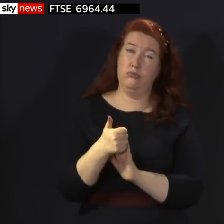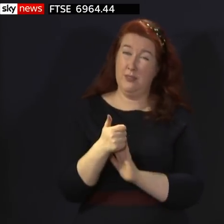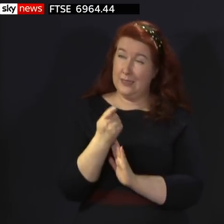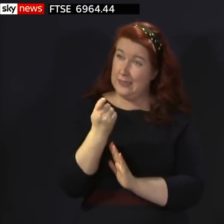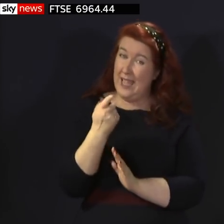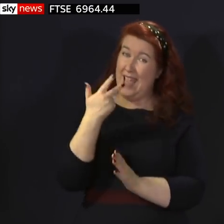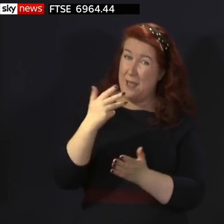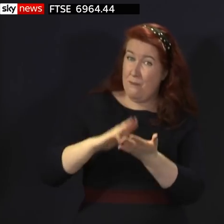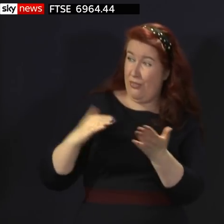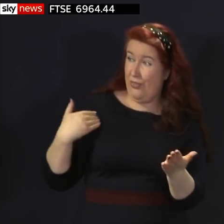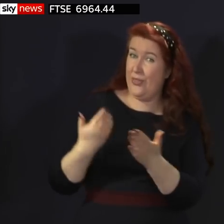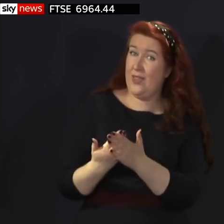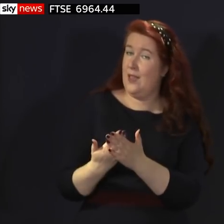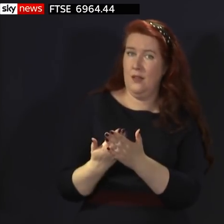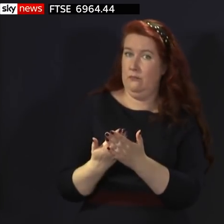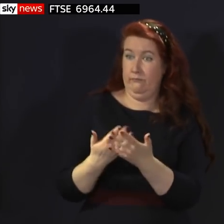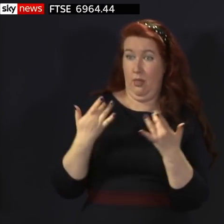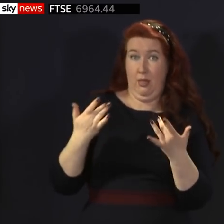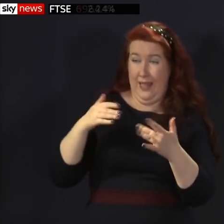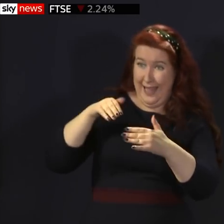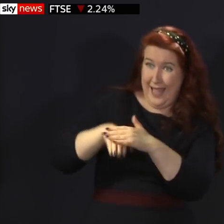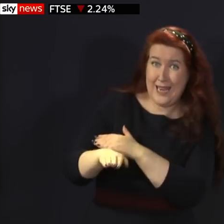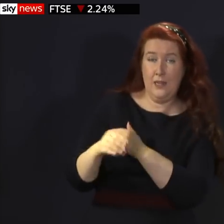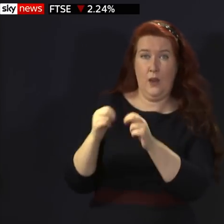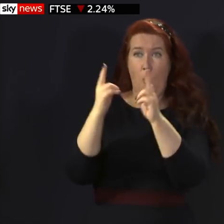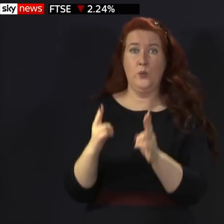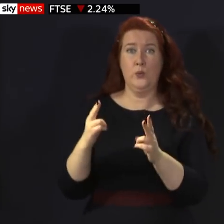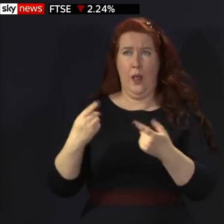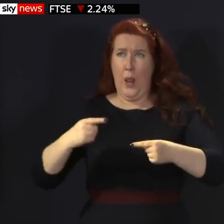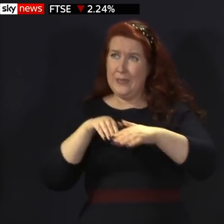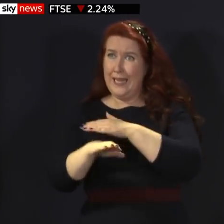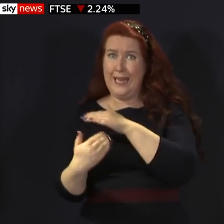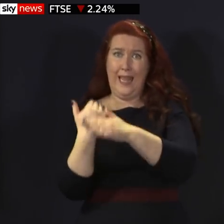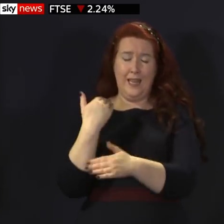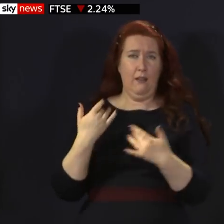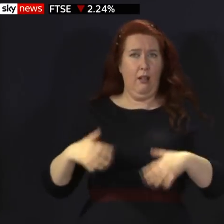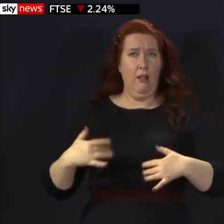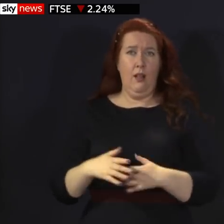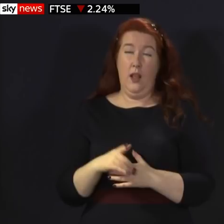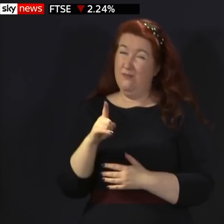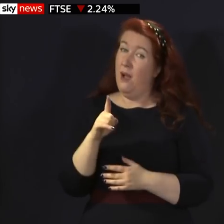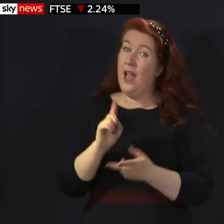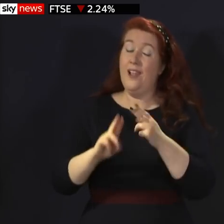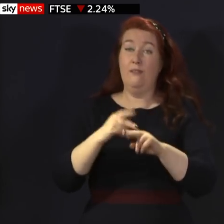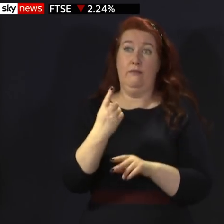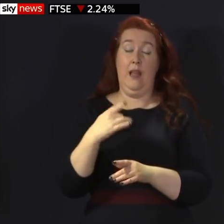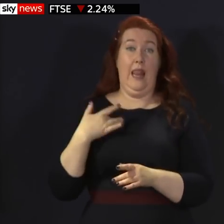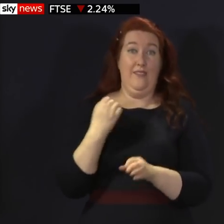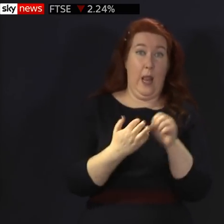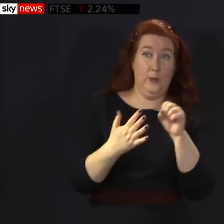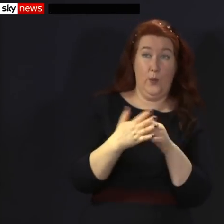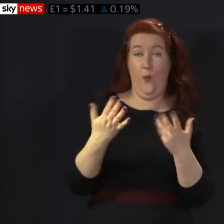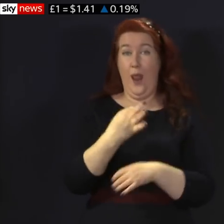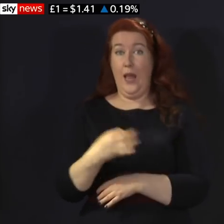months now since most of us have been able to meet in each other's homes. And it has been even longer than that for those of us living in